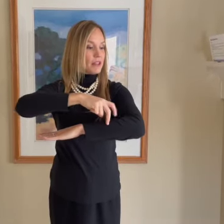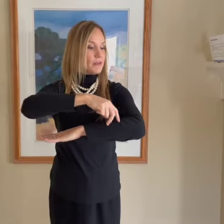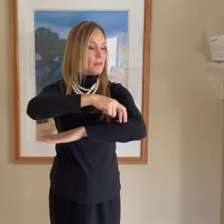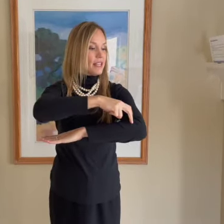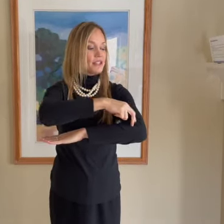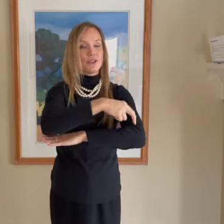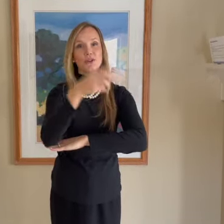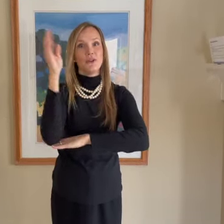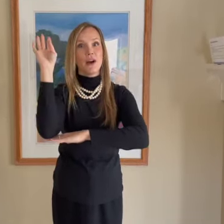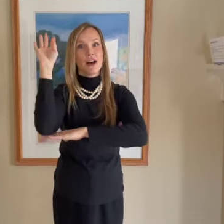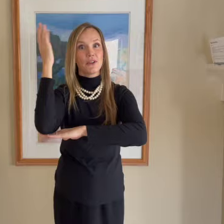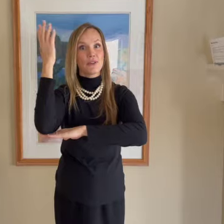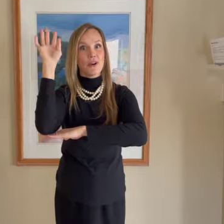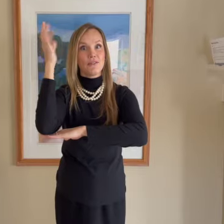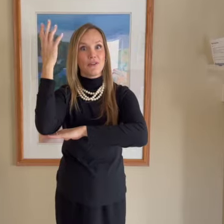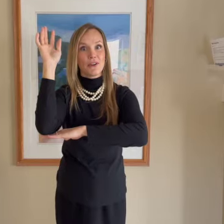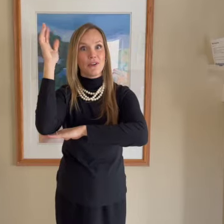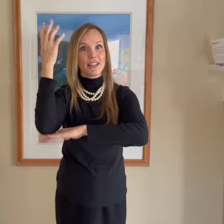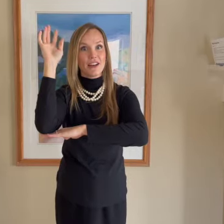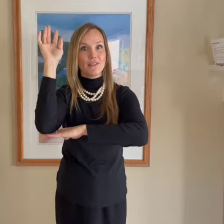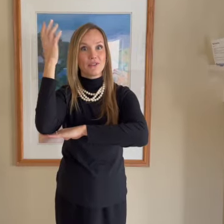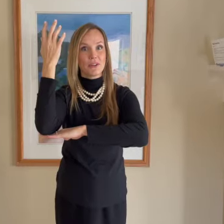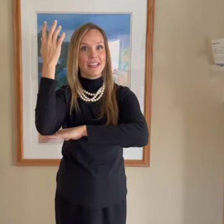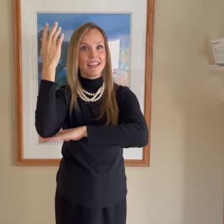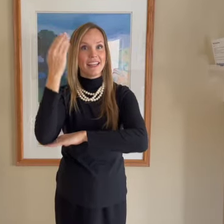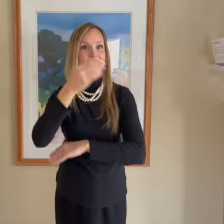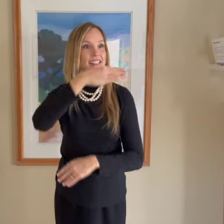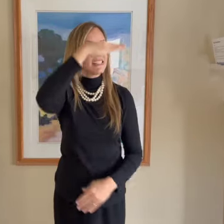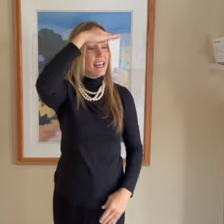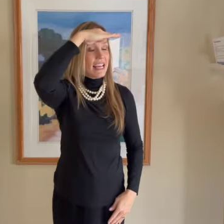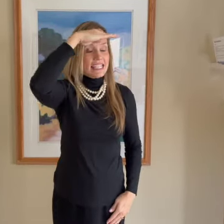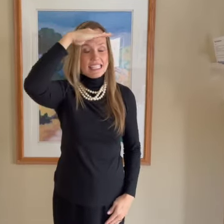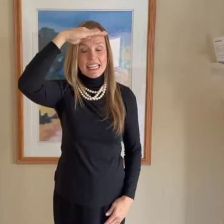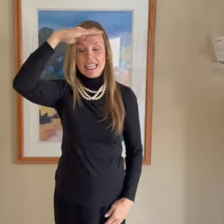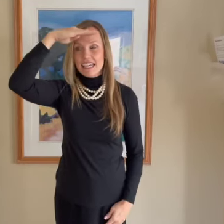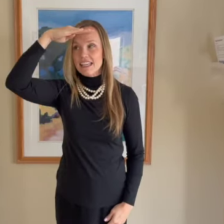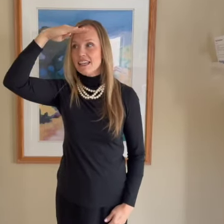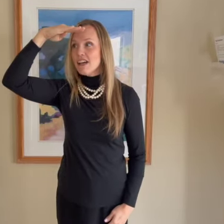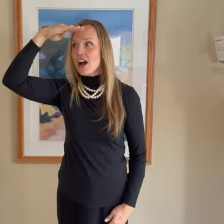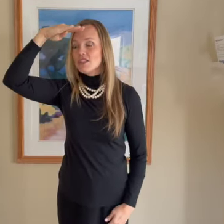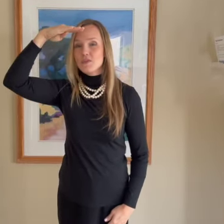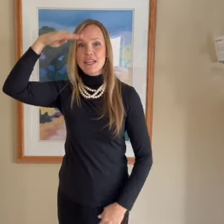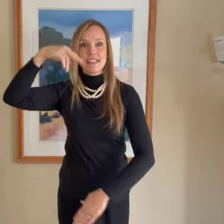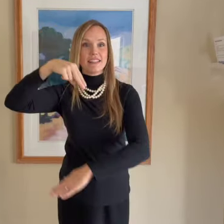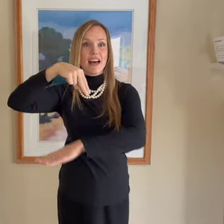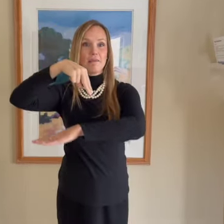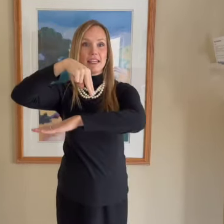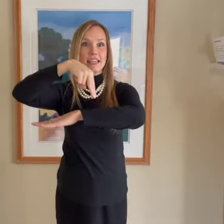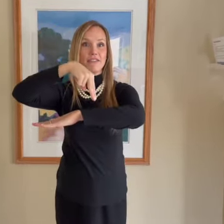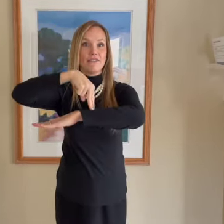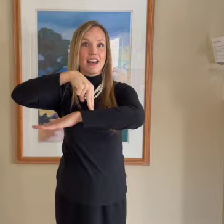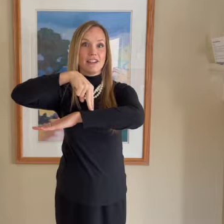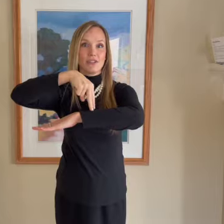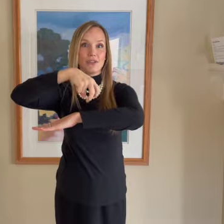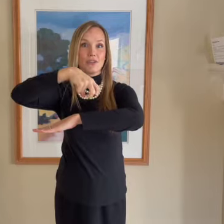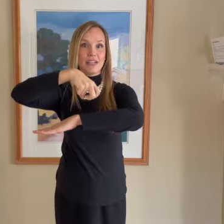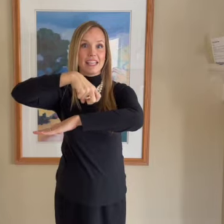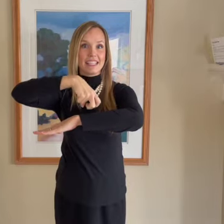went to a grove full of trees. Seeking God's wisdom, he fell to his